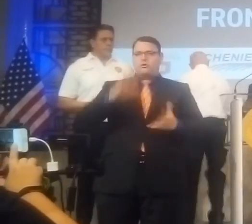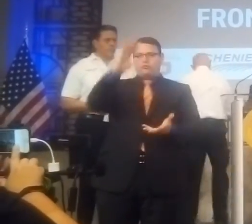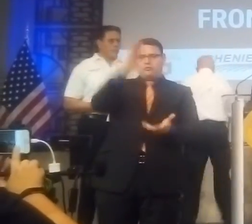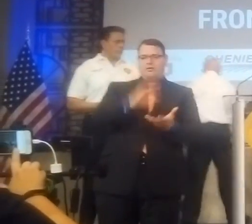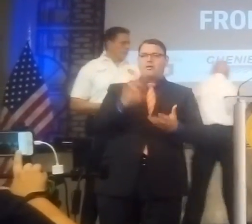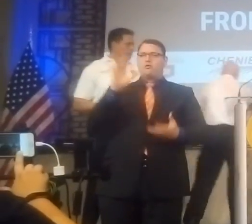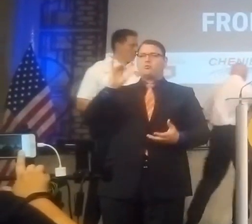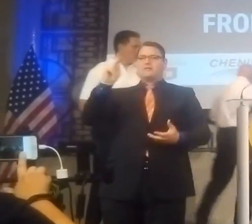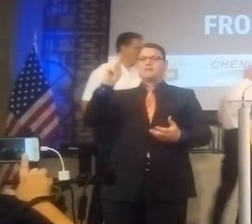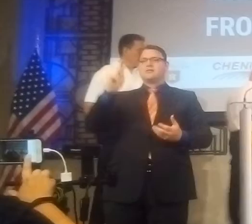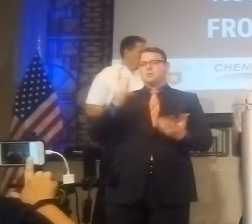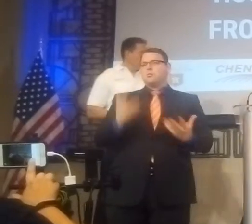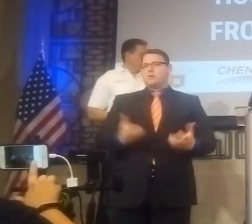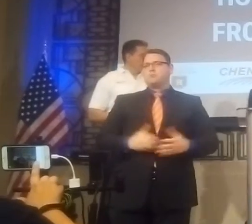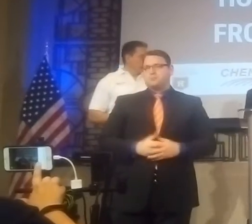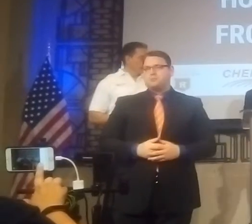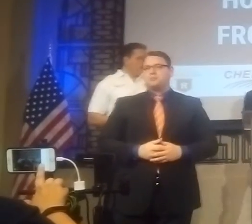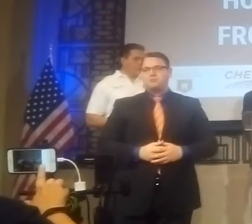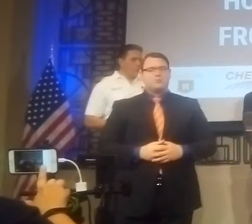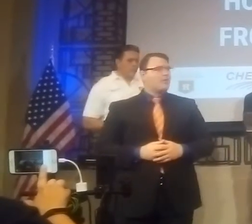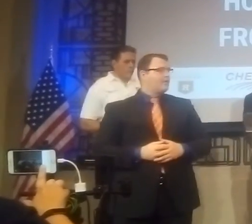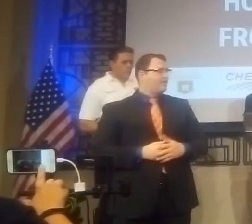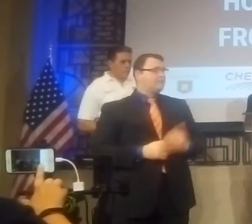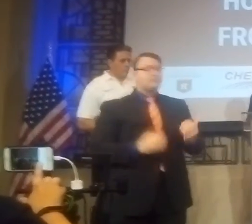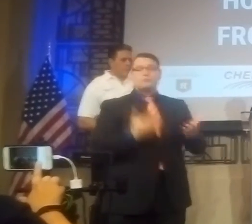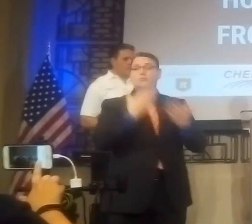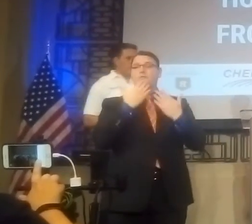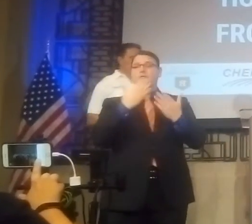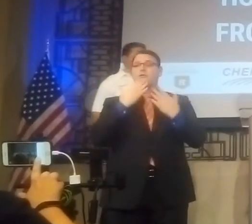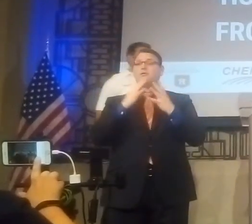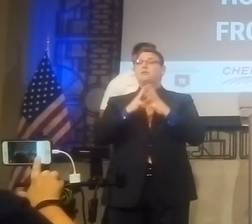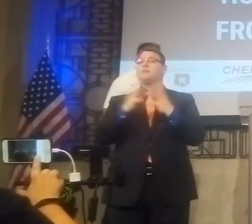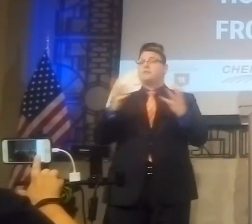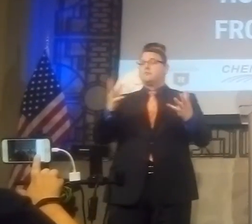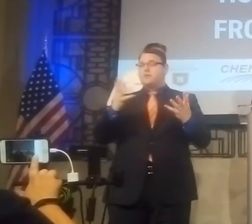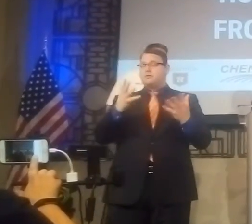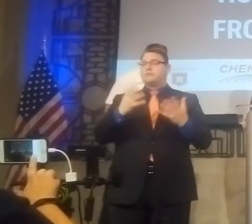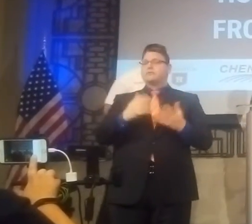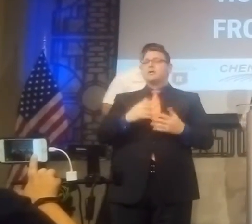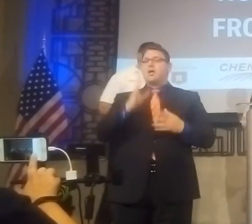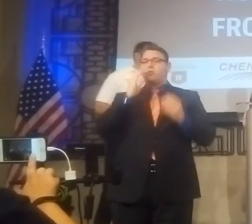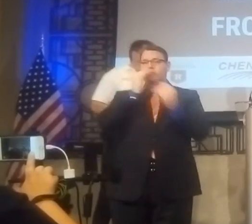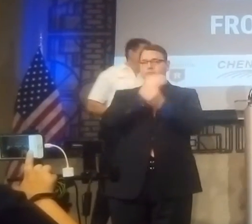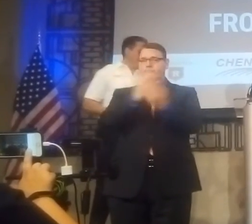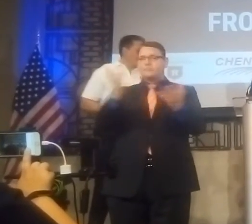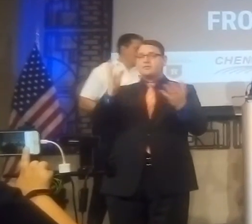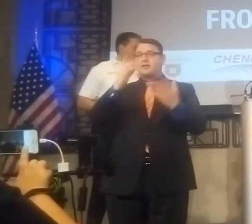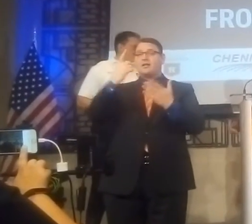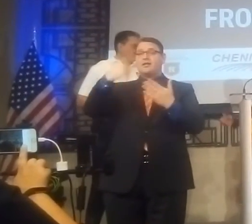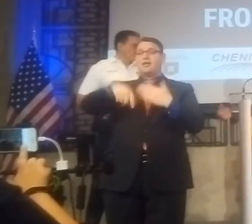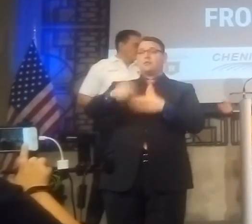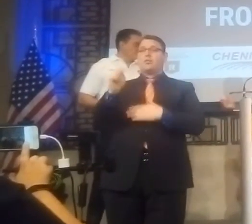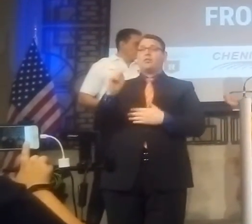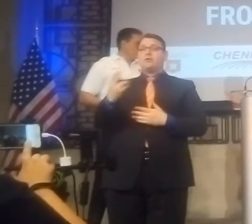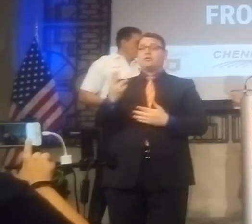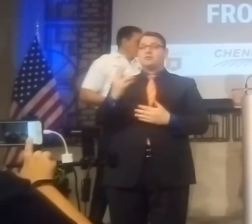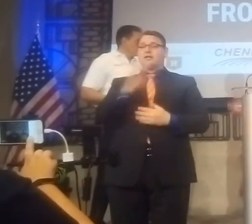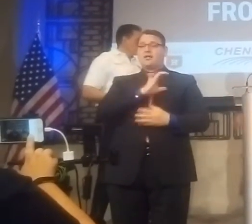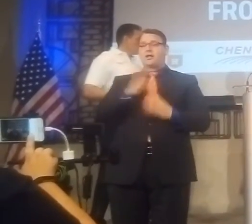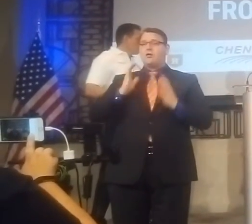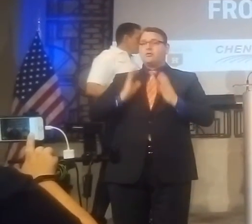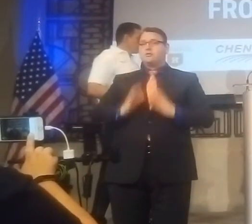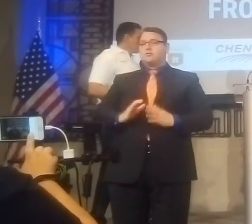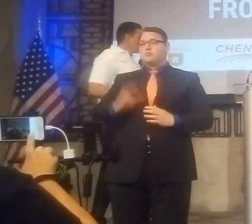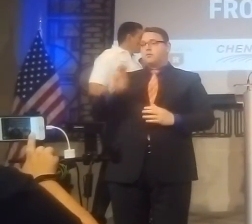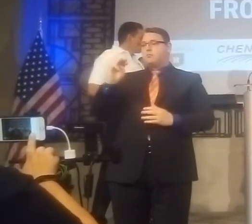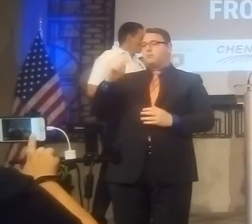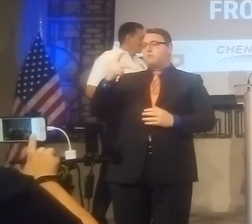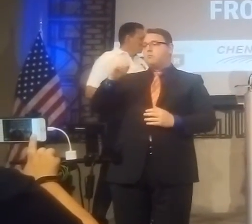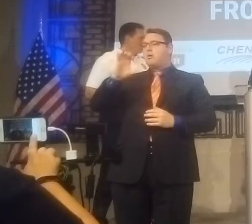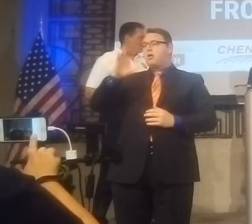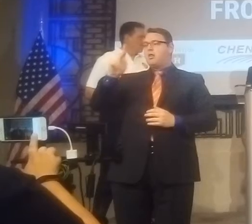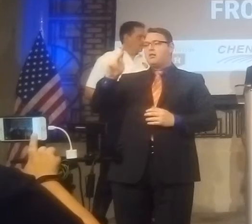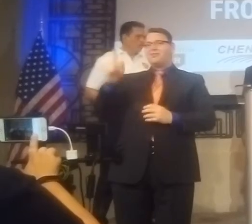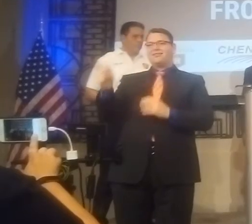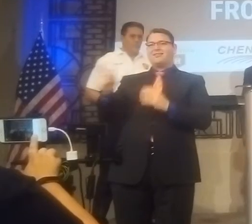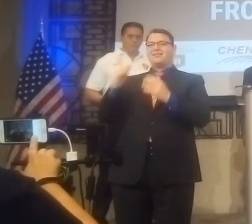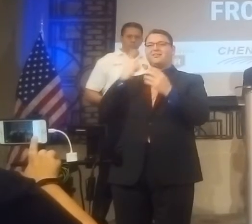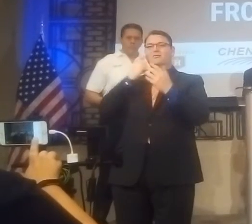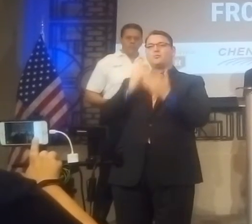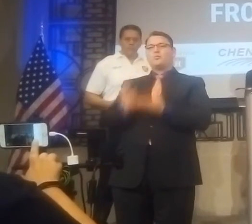Let me let me thank all of you I will say to you that next Thursday Councilmember Polley recommended that